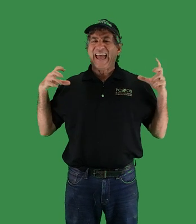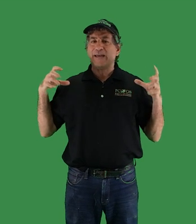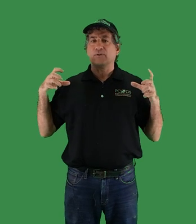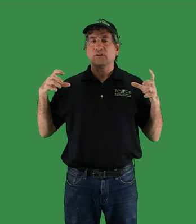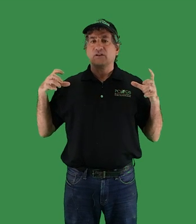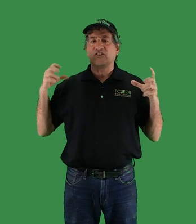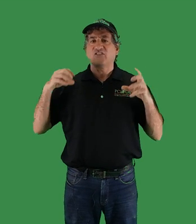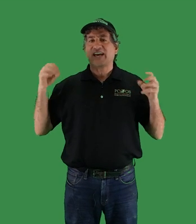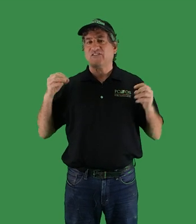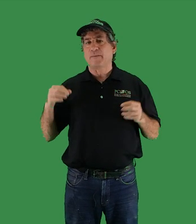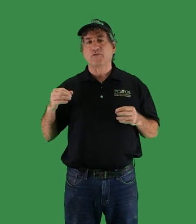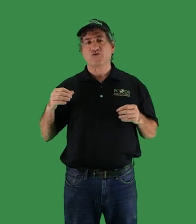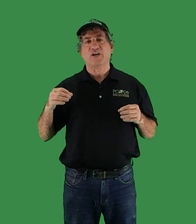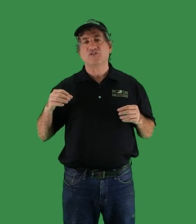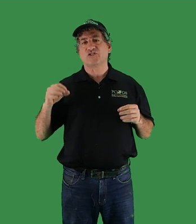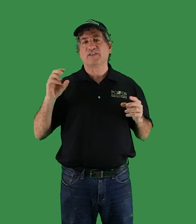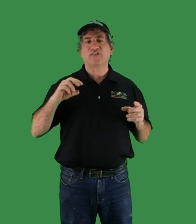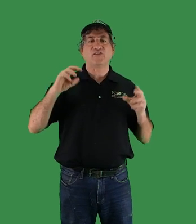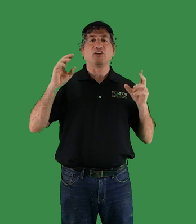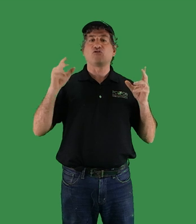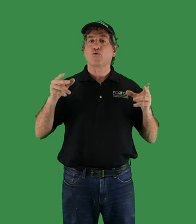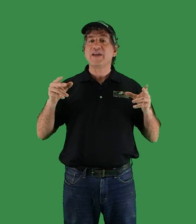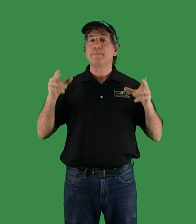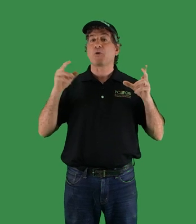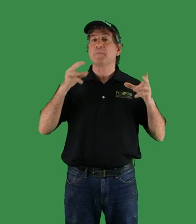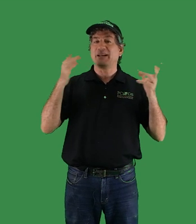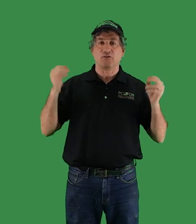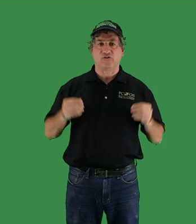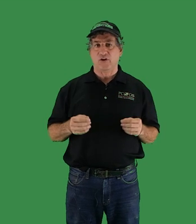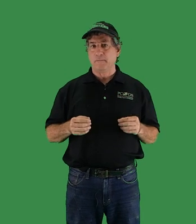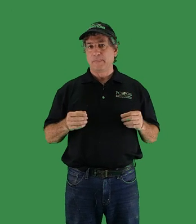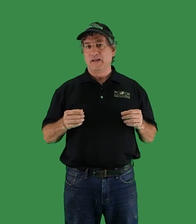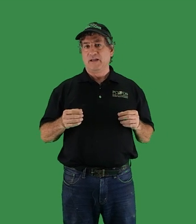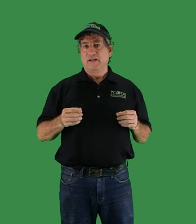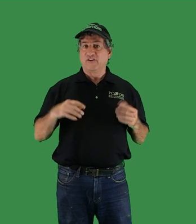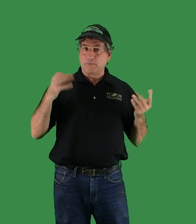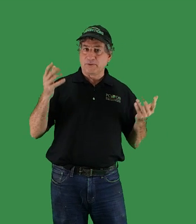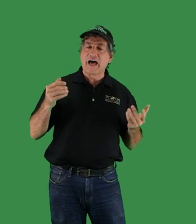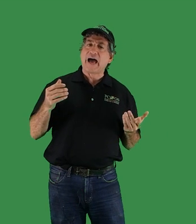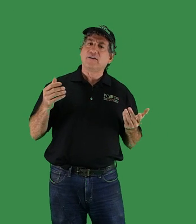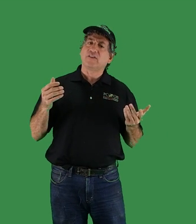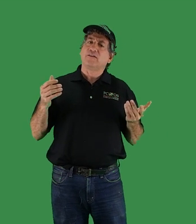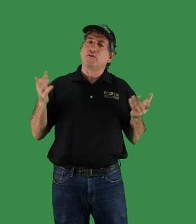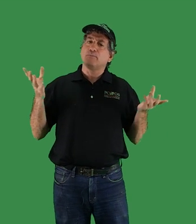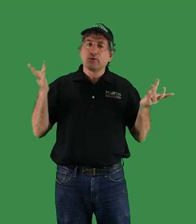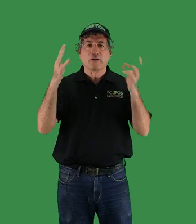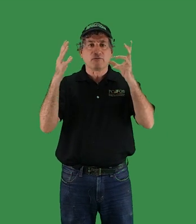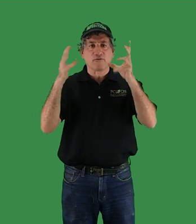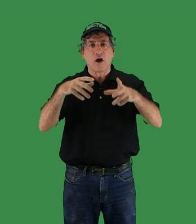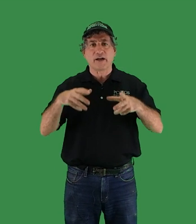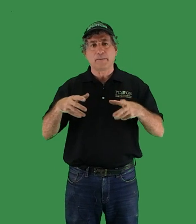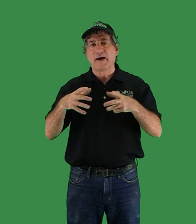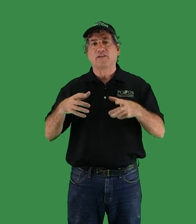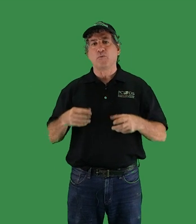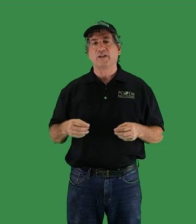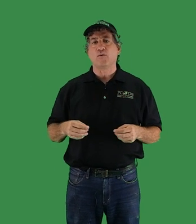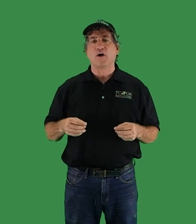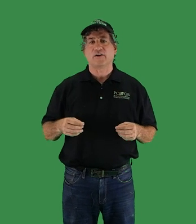able to detect temperature changes of less than a degree per minute or so. This implies that if you put a frog in a pot of boiling water,